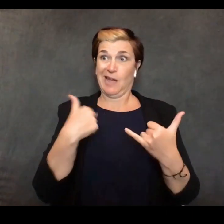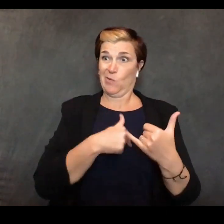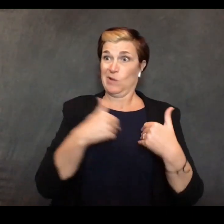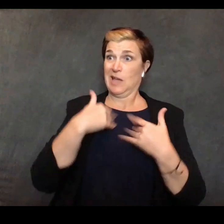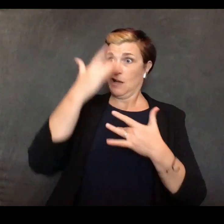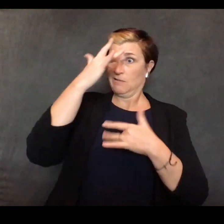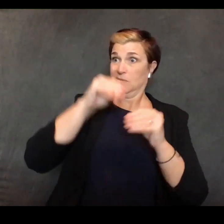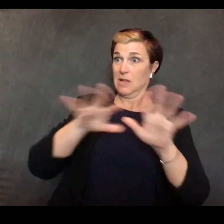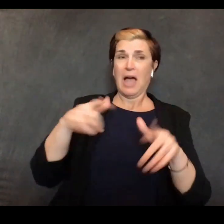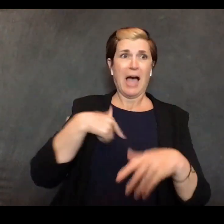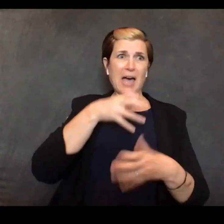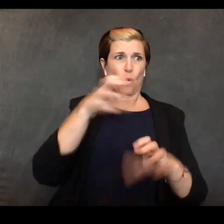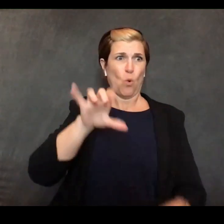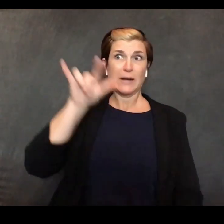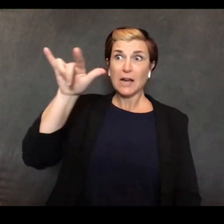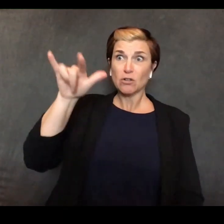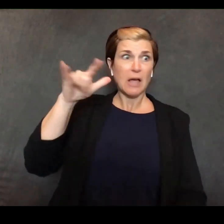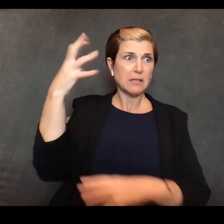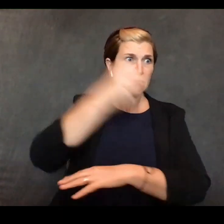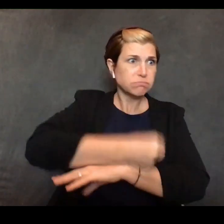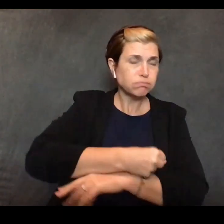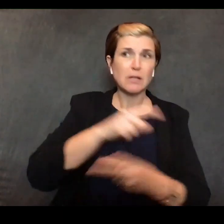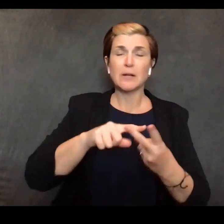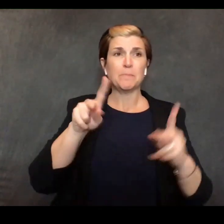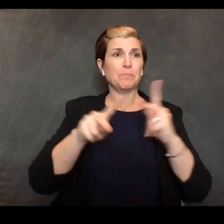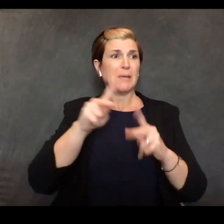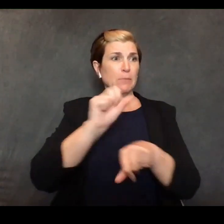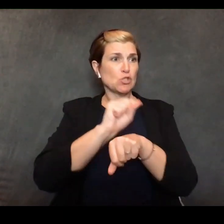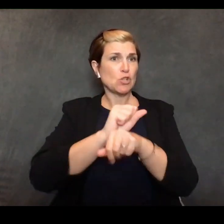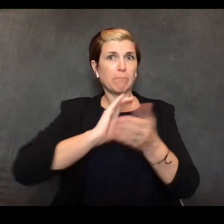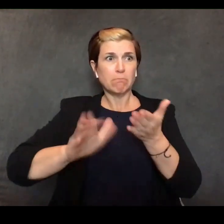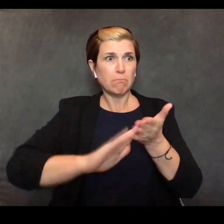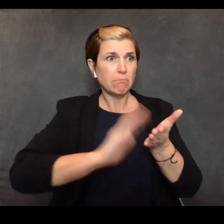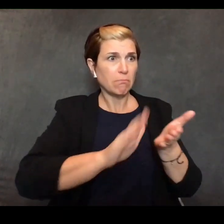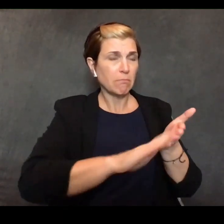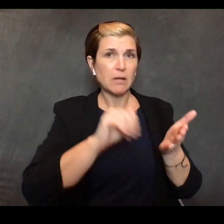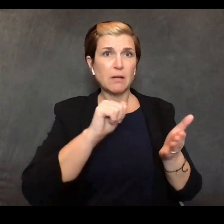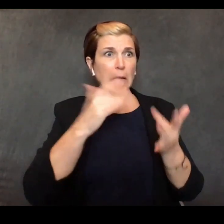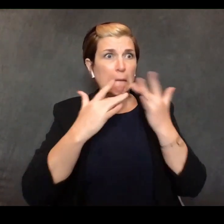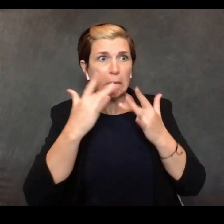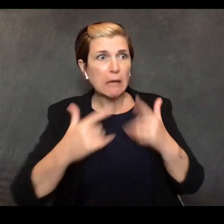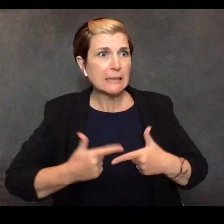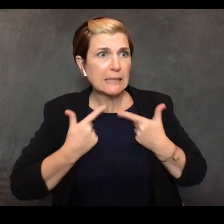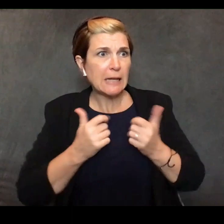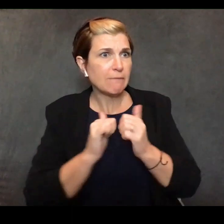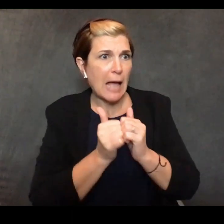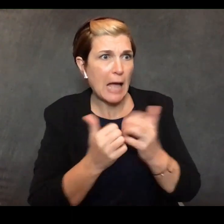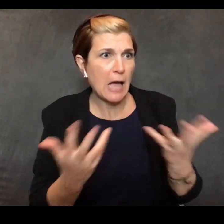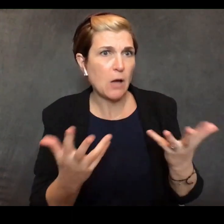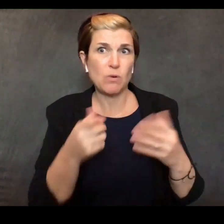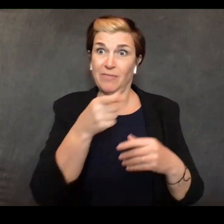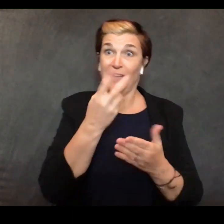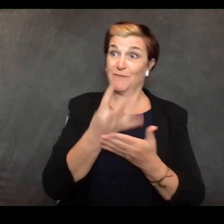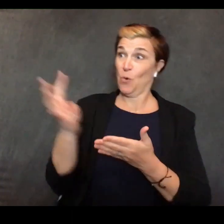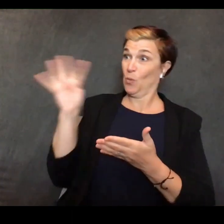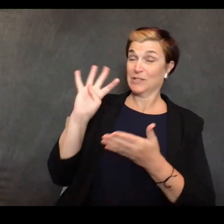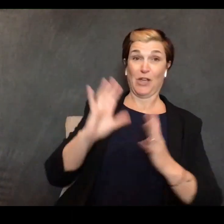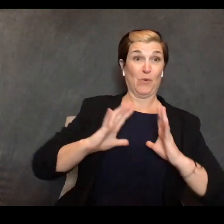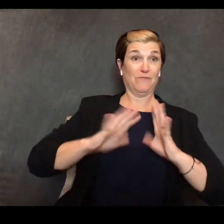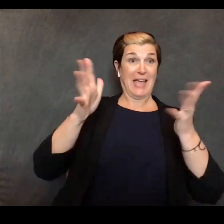want people losing their jobs or not having money to live when they were doing very well just four weeks ago so we're going big and that's the